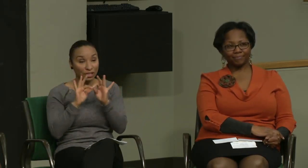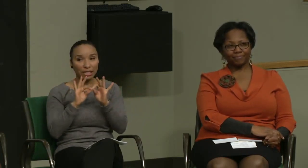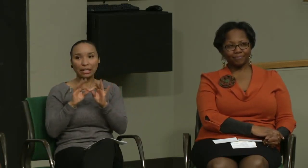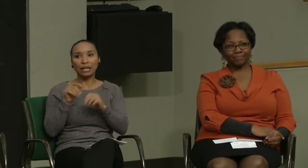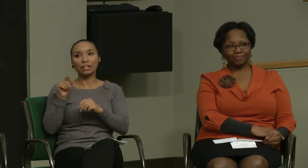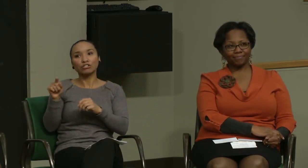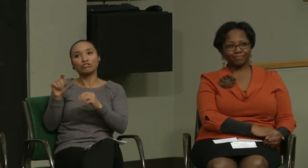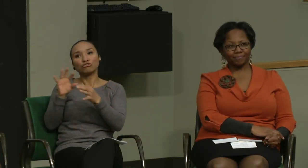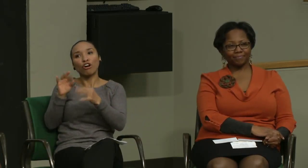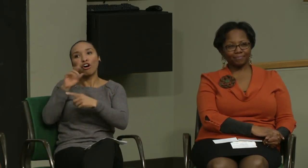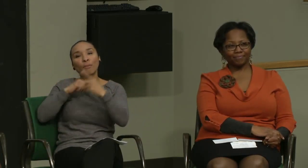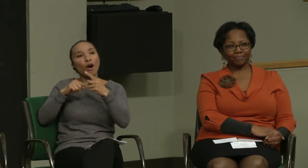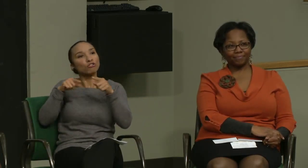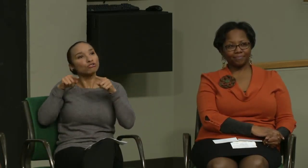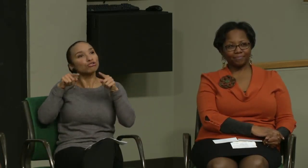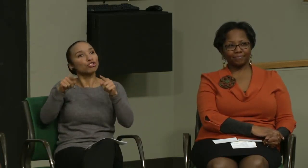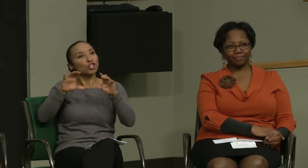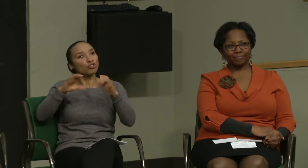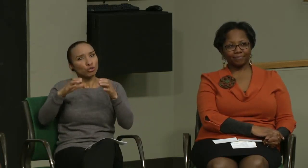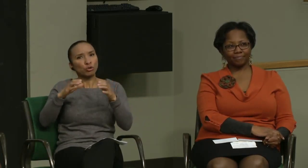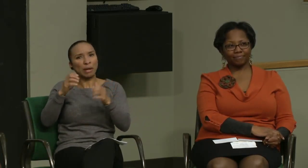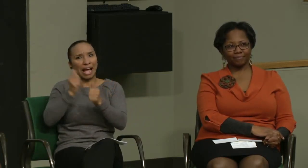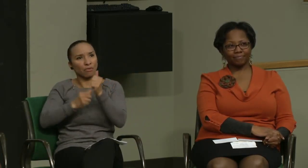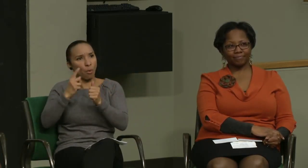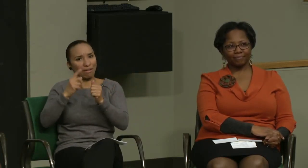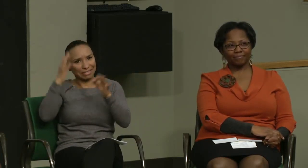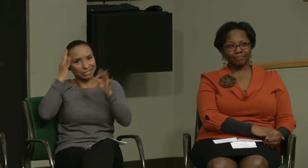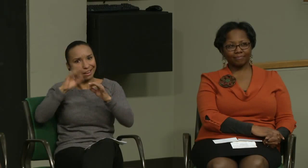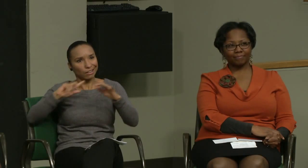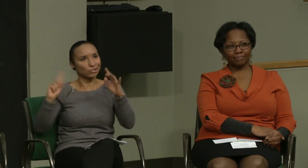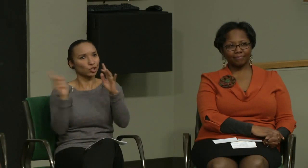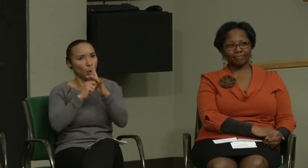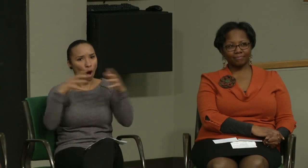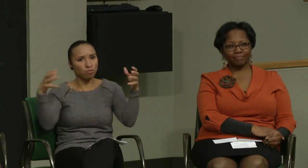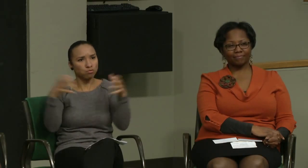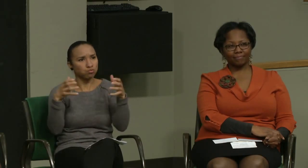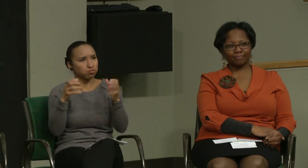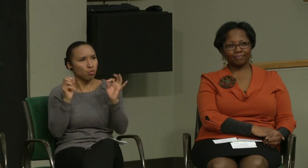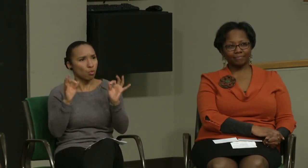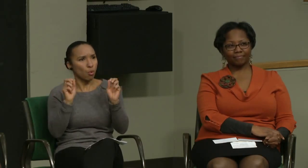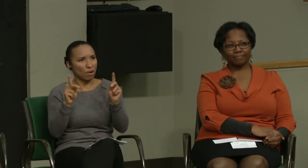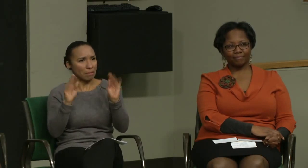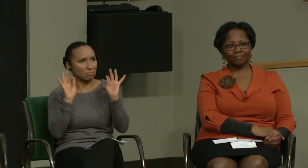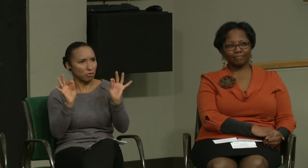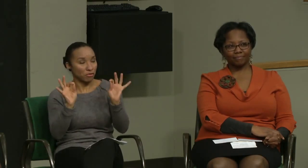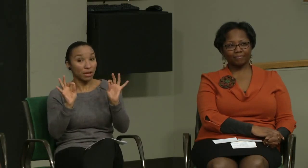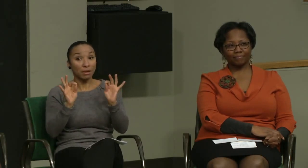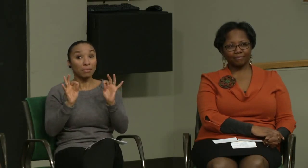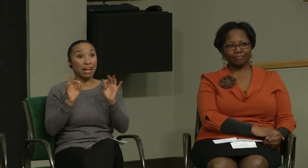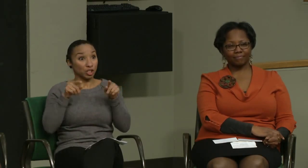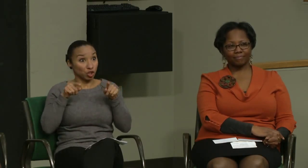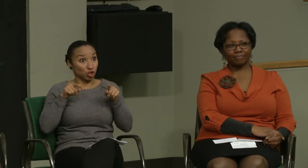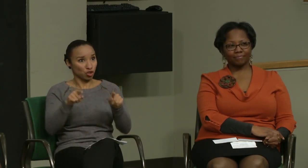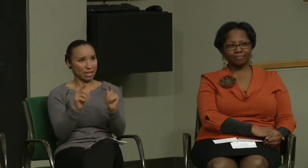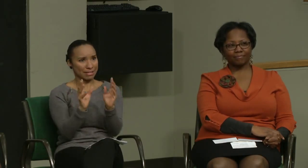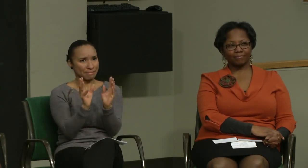is of vital importance. When you're in the group, everyone needs to decide to be able to show up, yes.